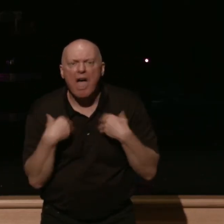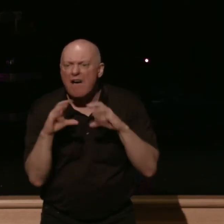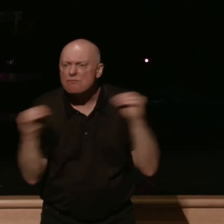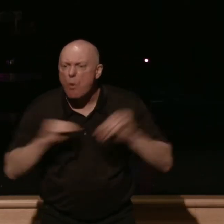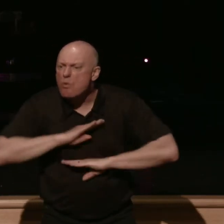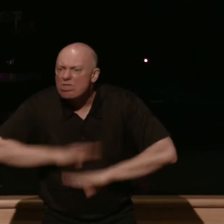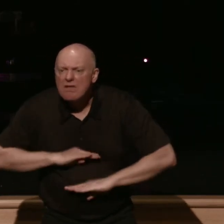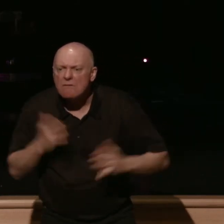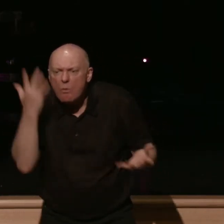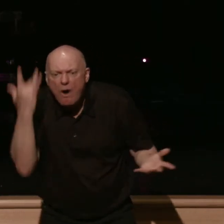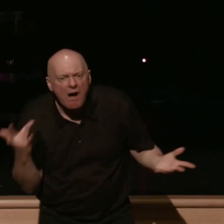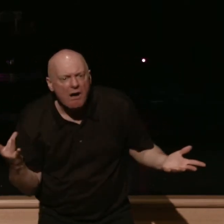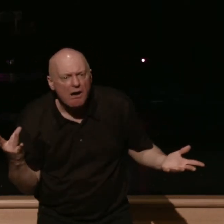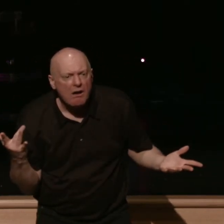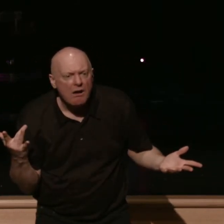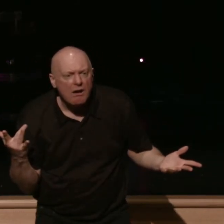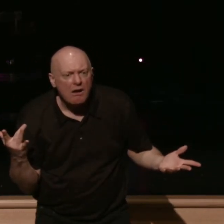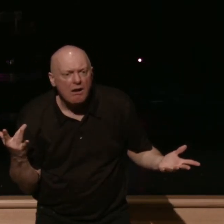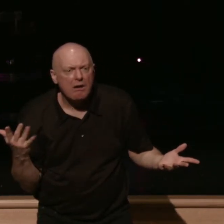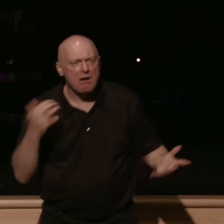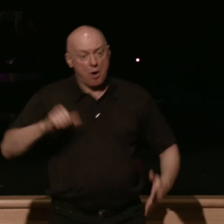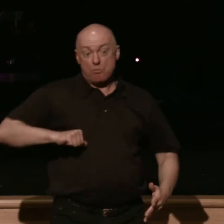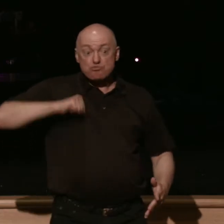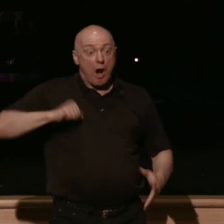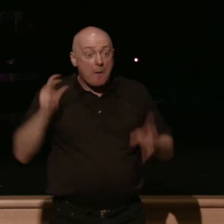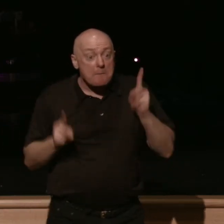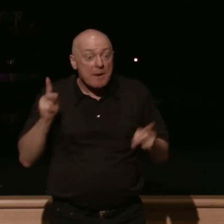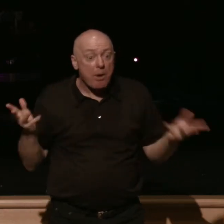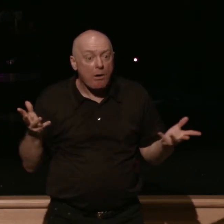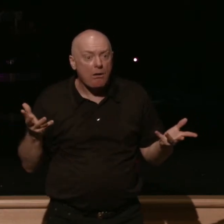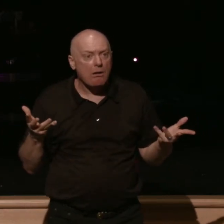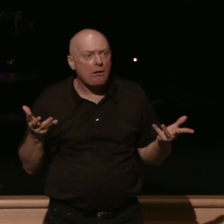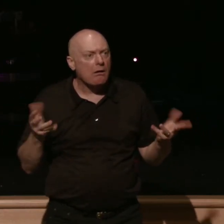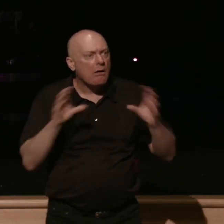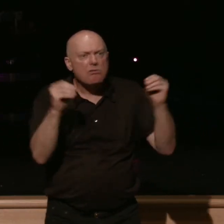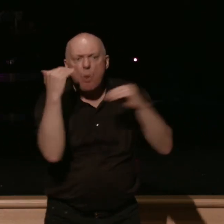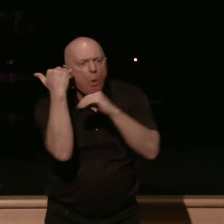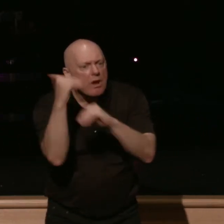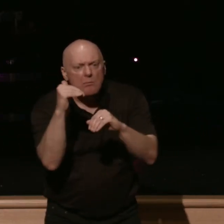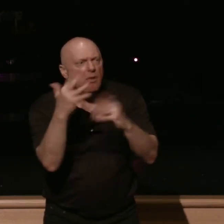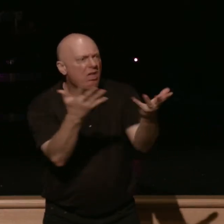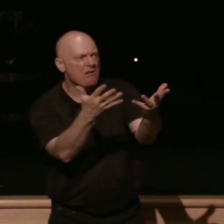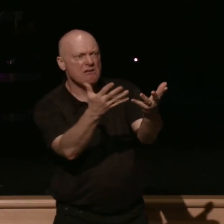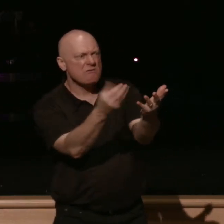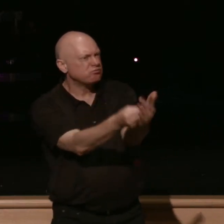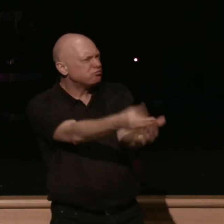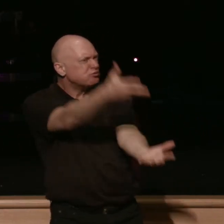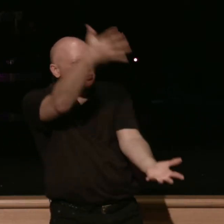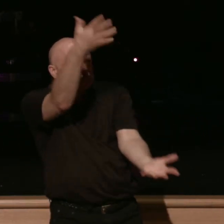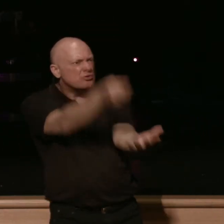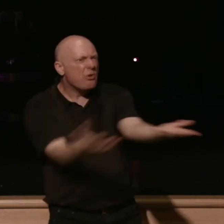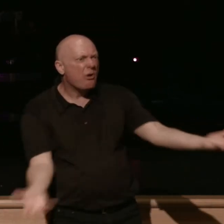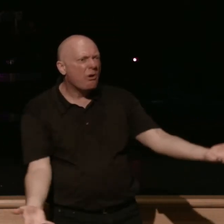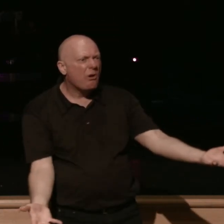and the proud have no limit to their resources? Why is it that the hungry